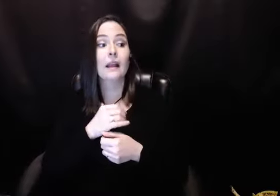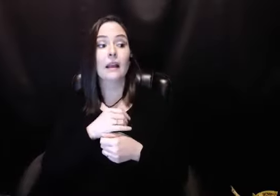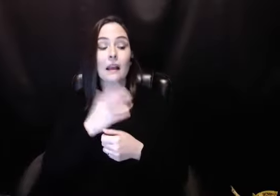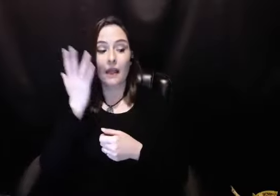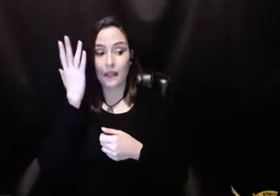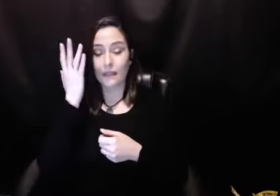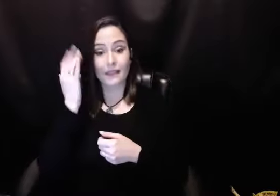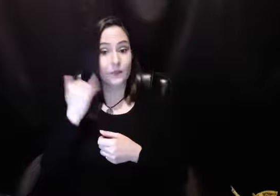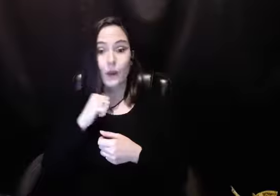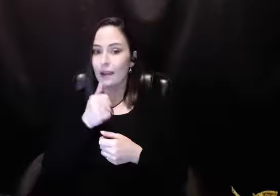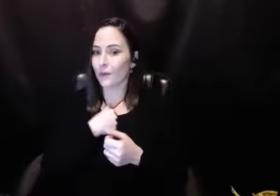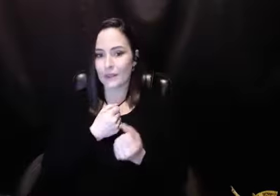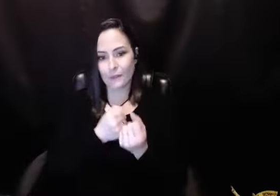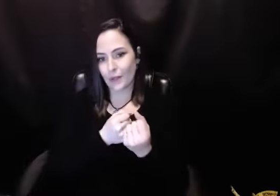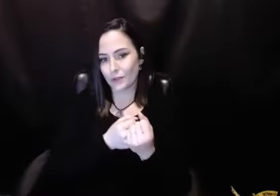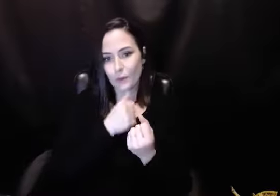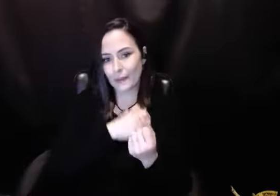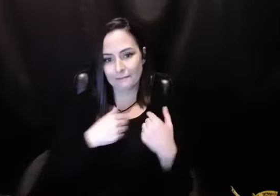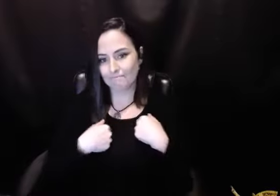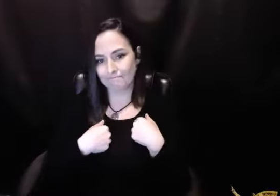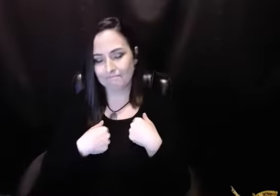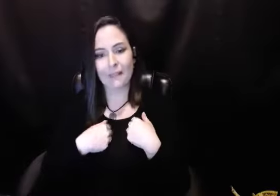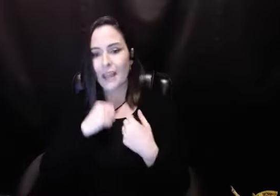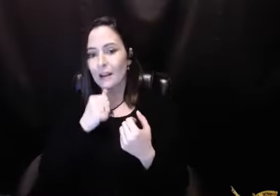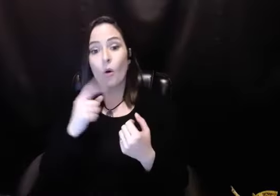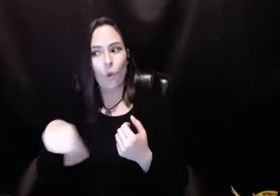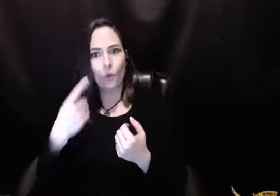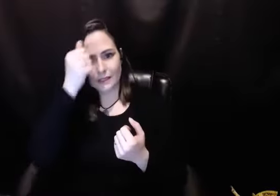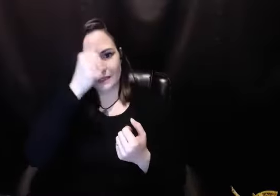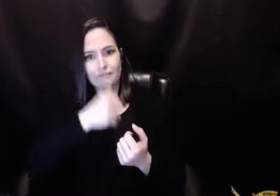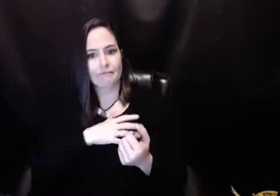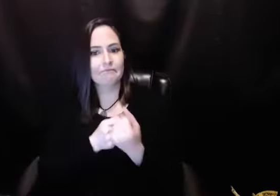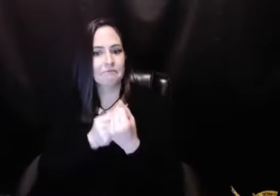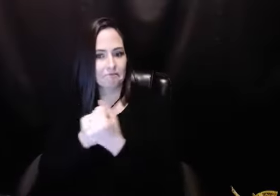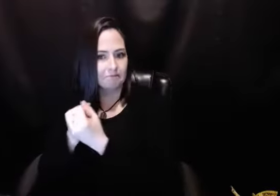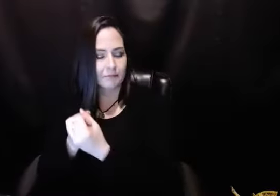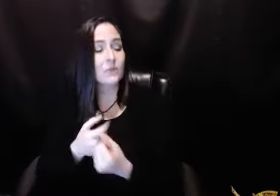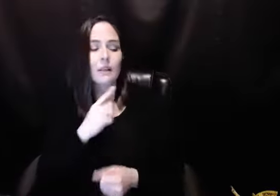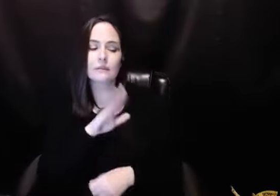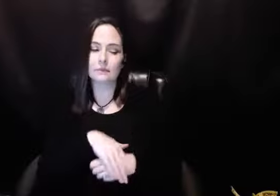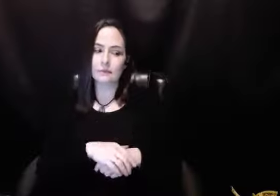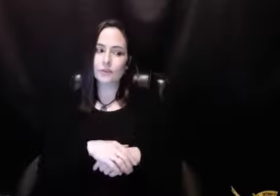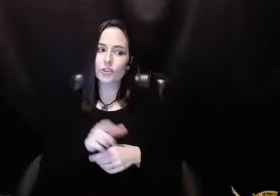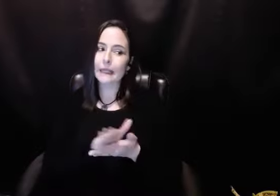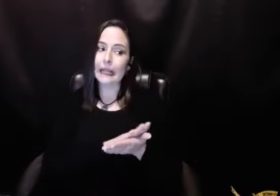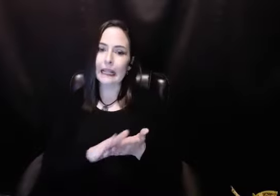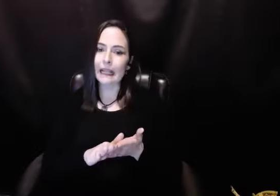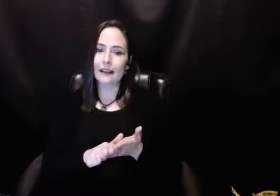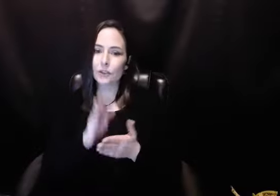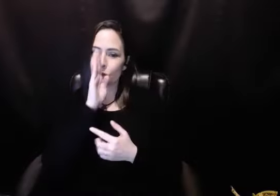goofiness with women. That's why I don't sponsor women. I sponsor men. I just can't get too goofy with women. And she said, you're out